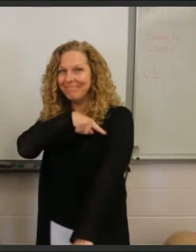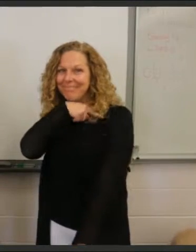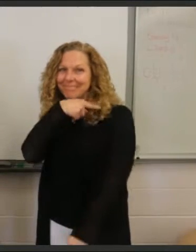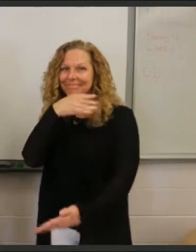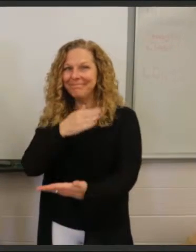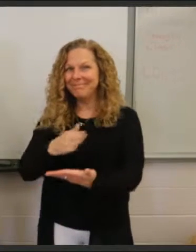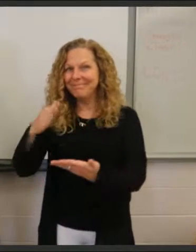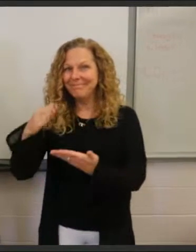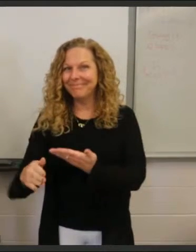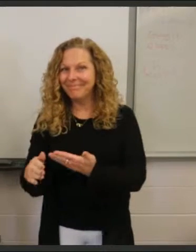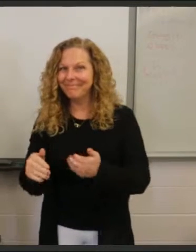Thank you. Eh,